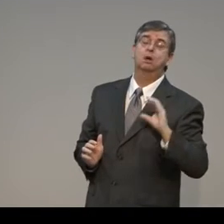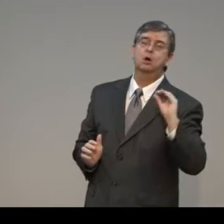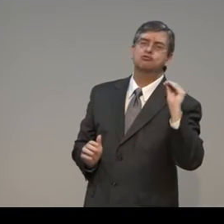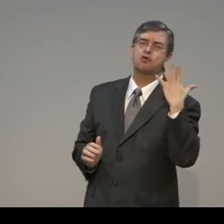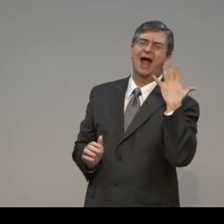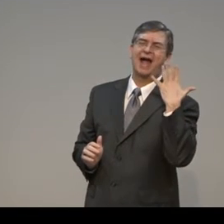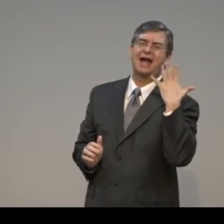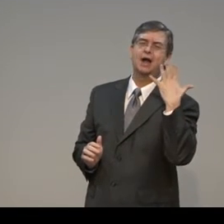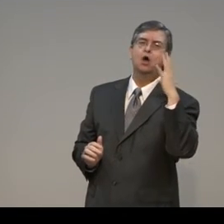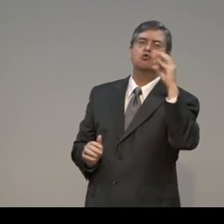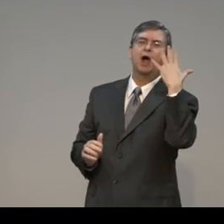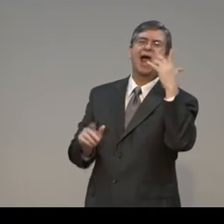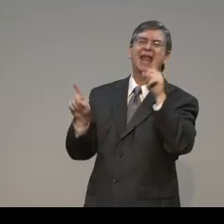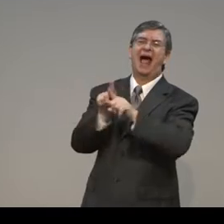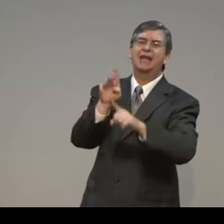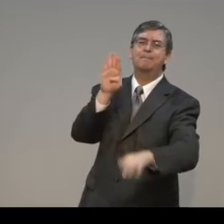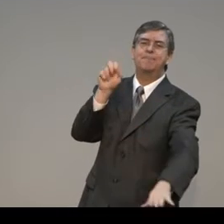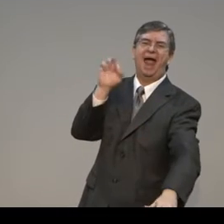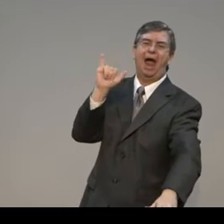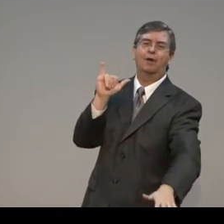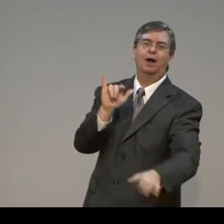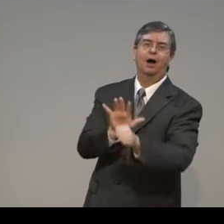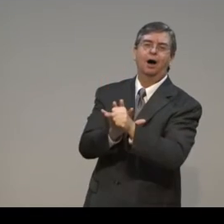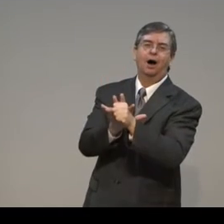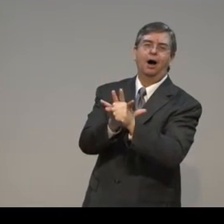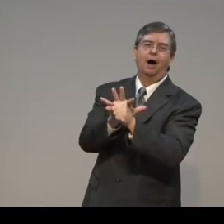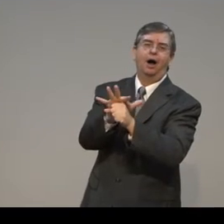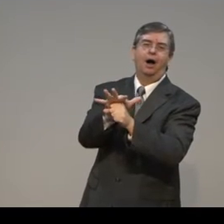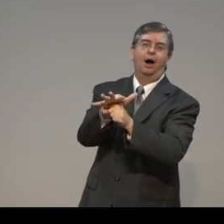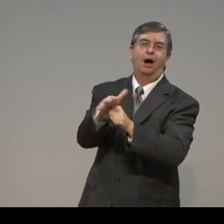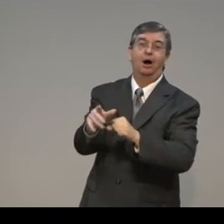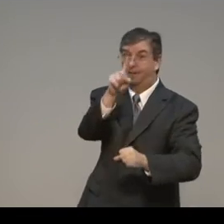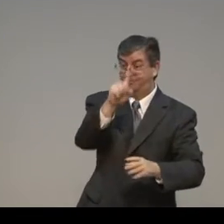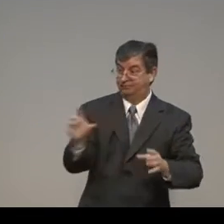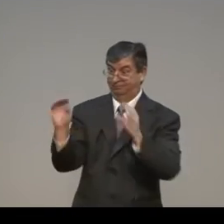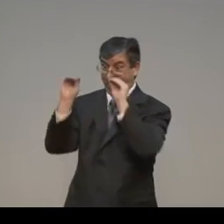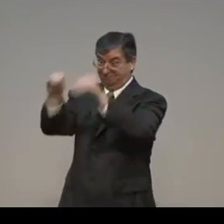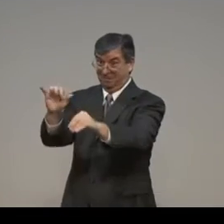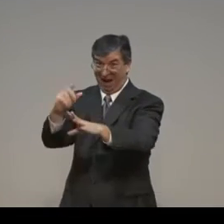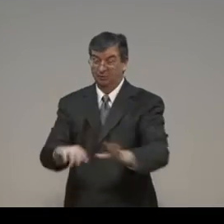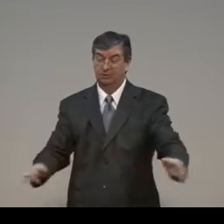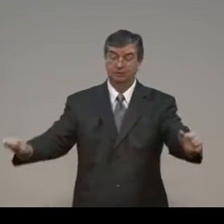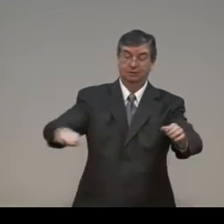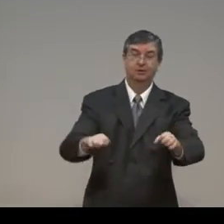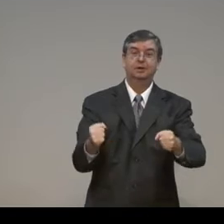But we're a grace. And our grace comes from Jesus.